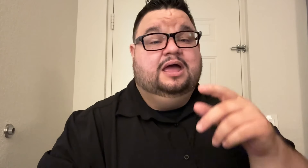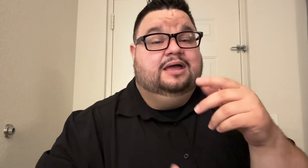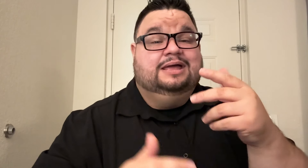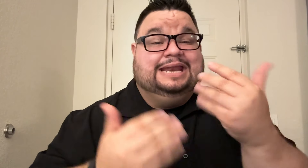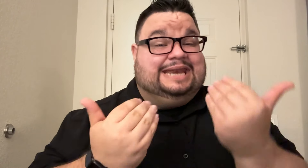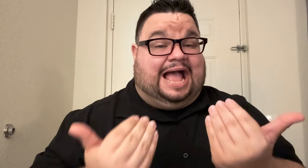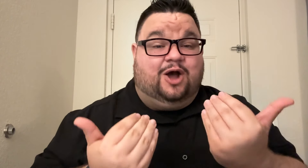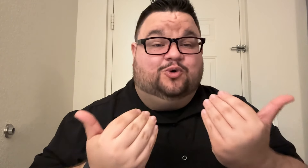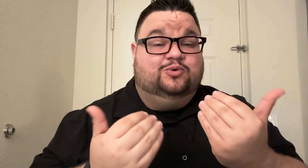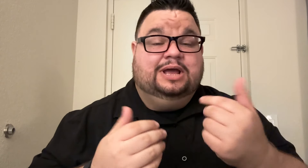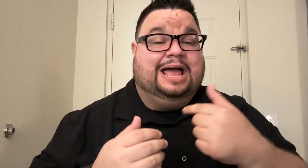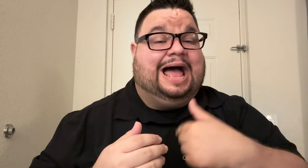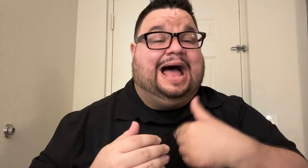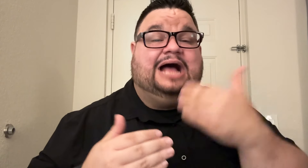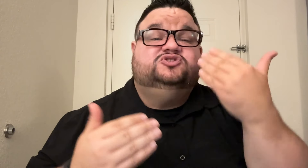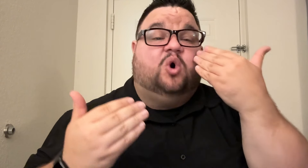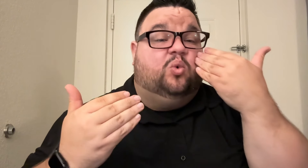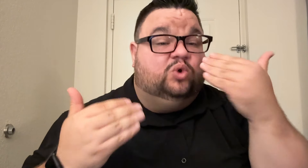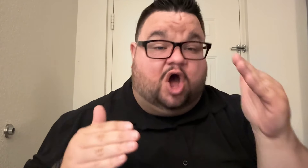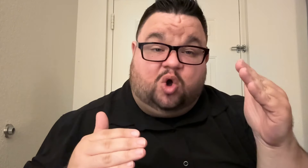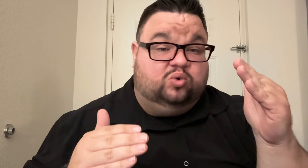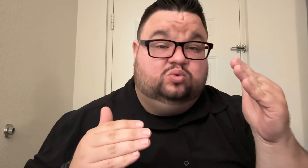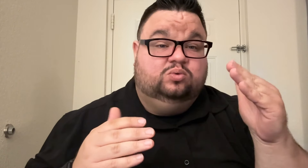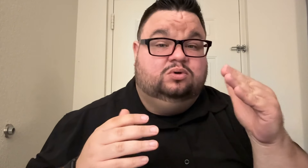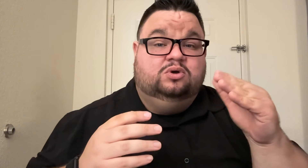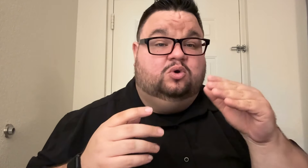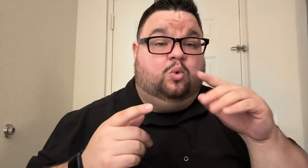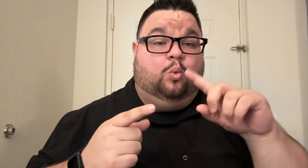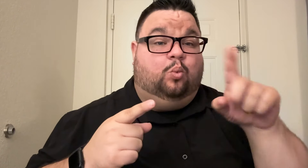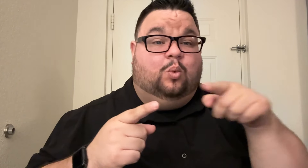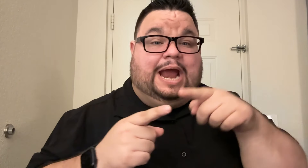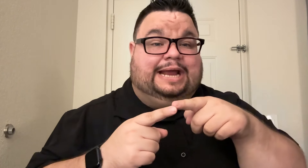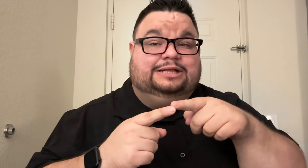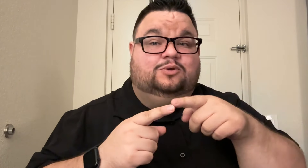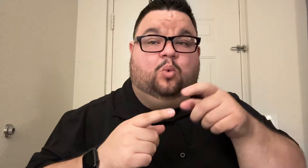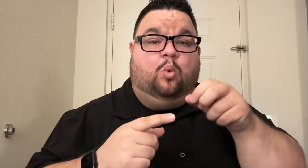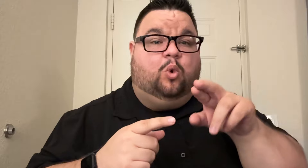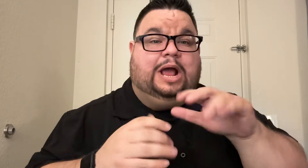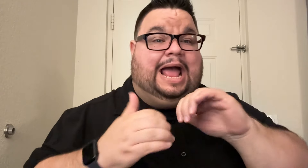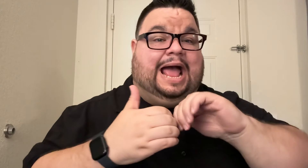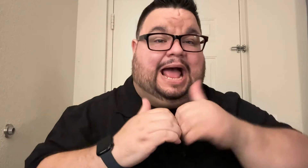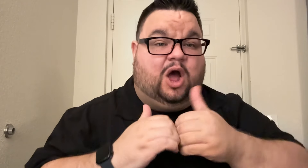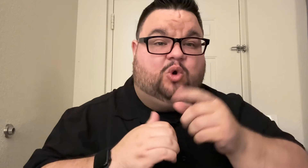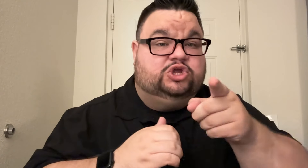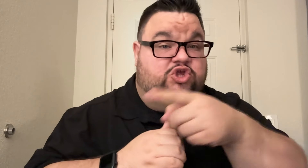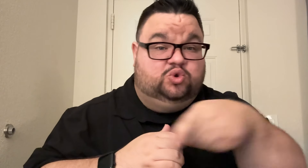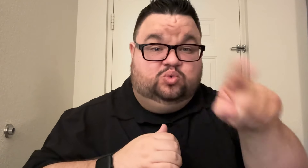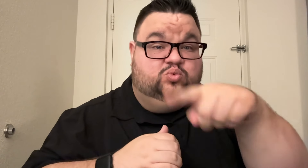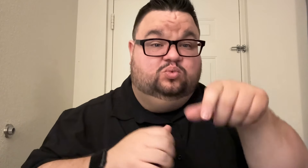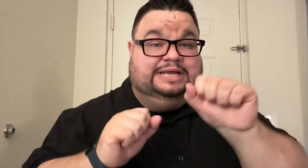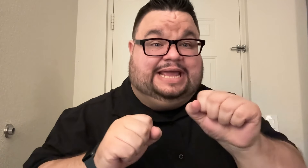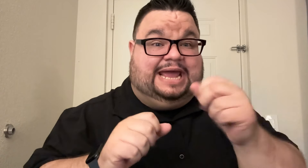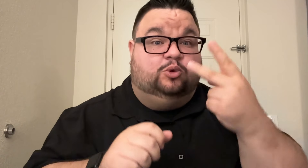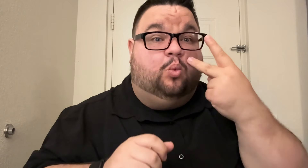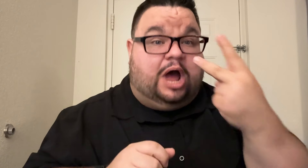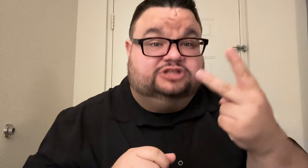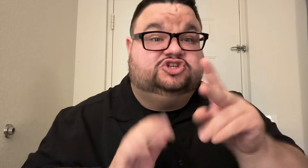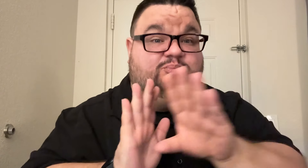Now, I don't know when or how you can watch the